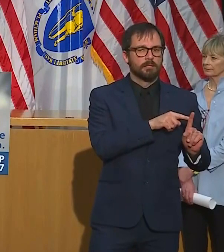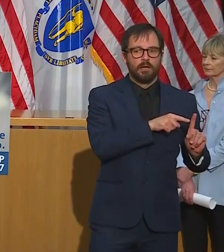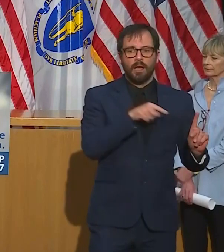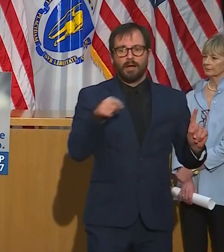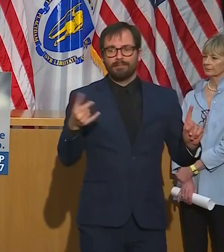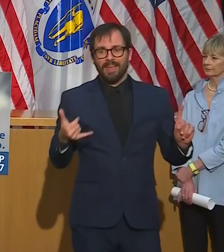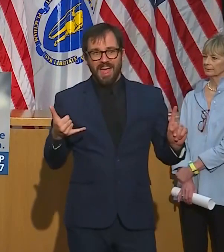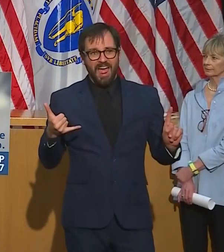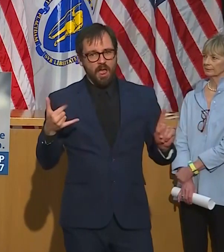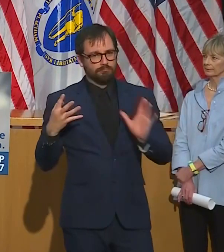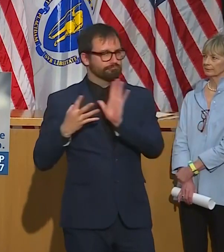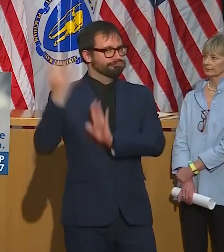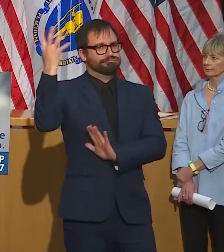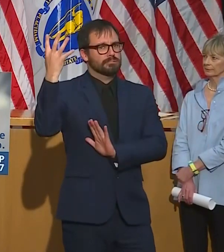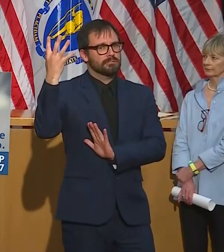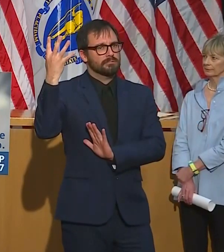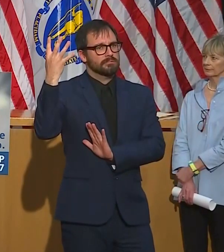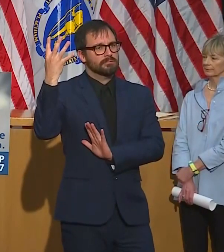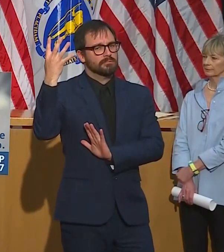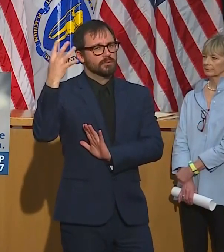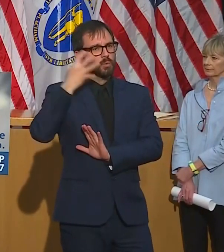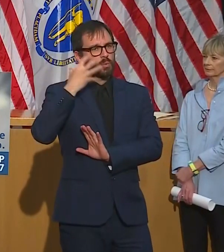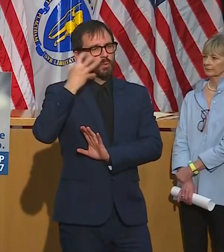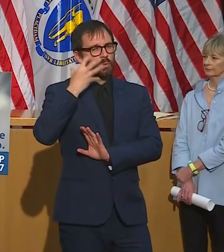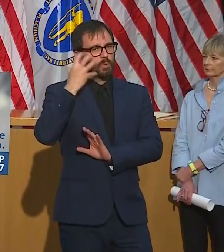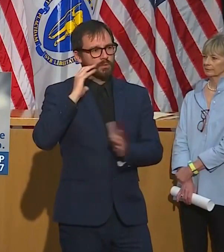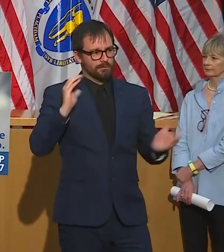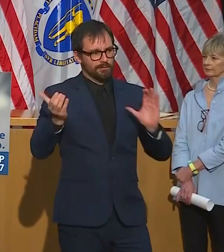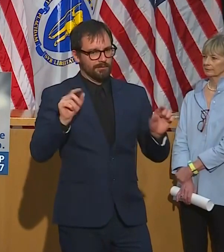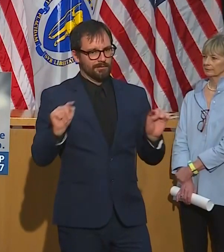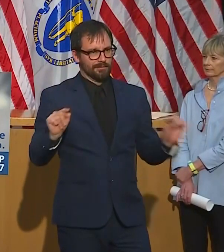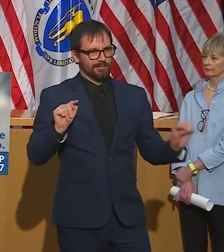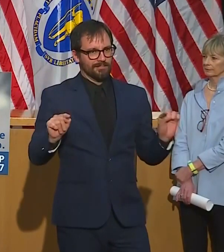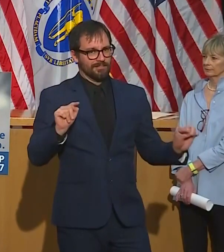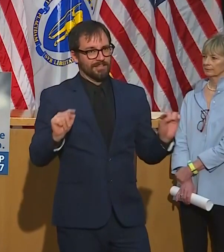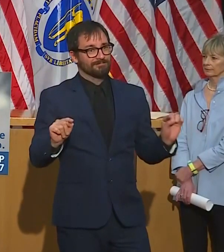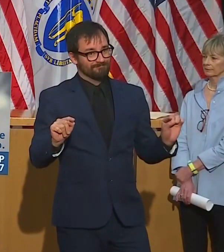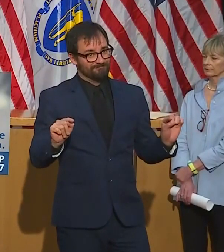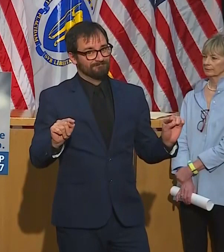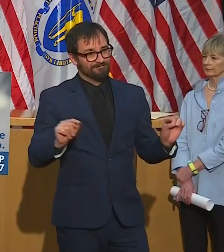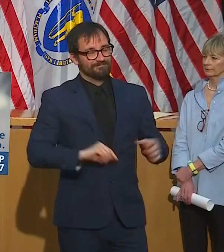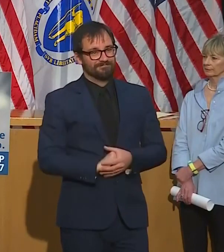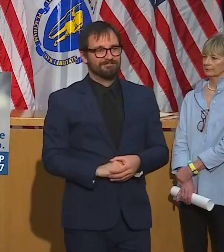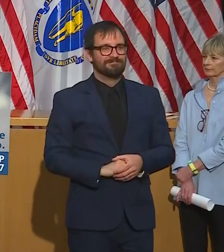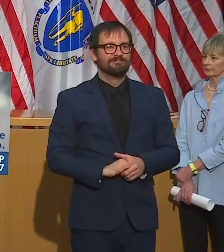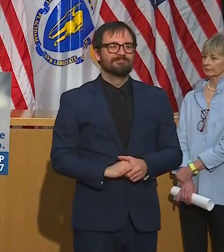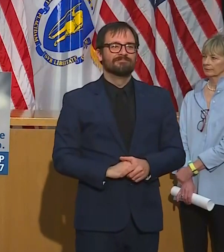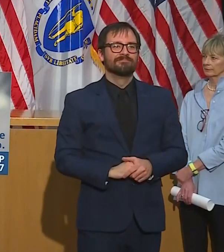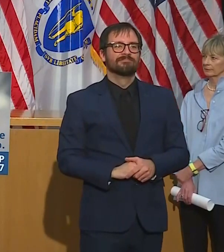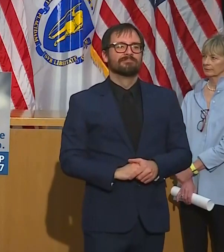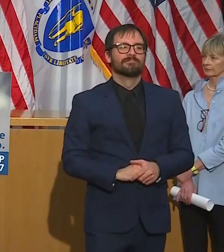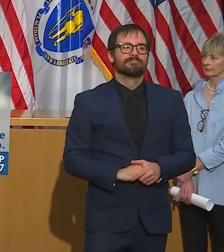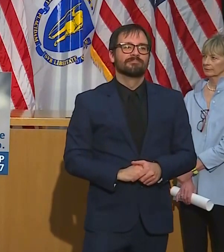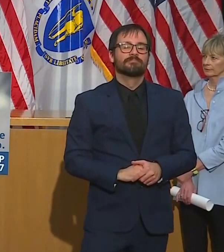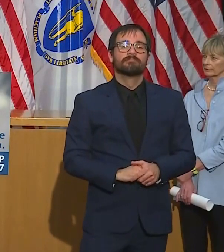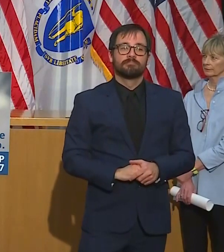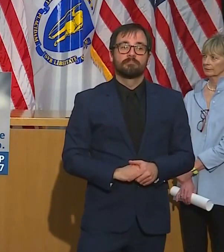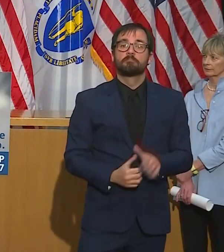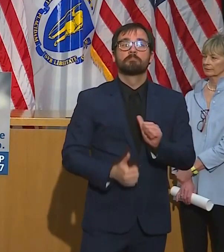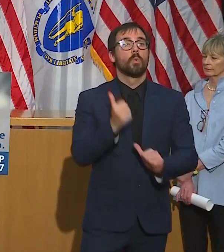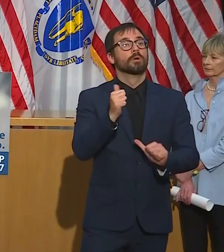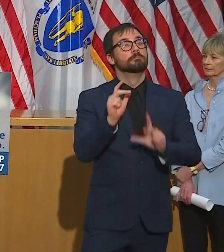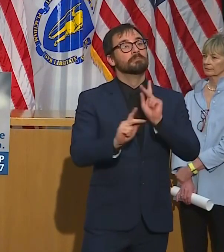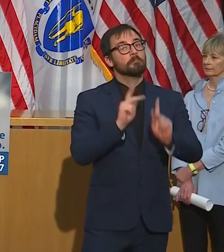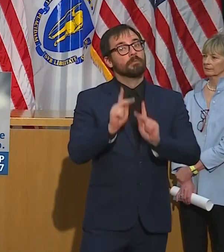own. Those people are also receiving that extra $600 a week on top of their regular benefits, which was also